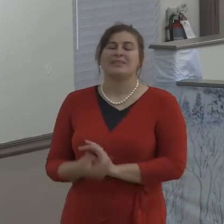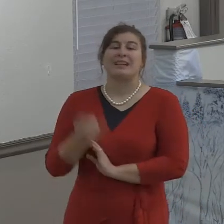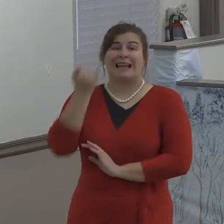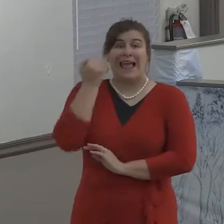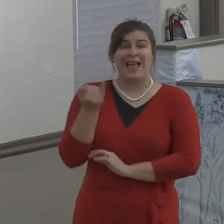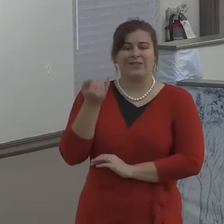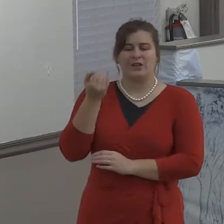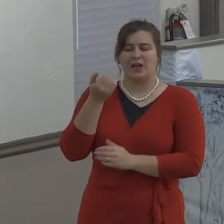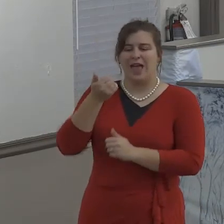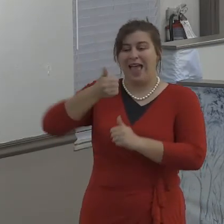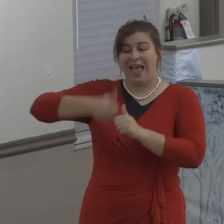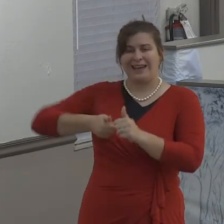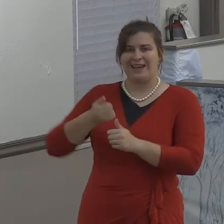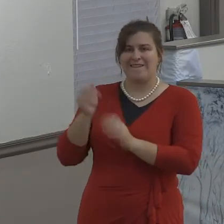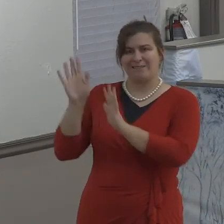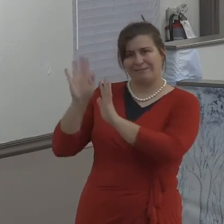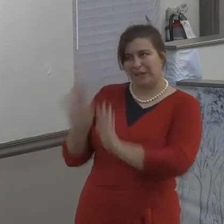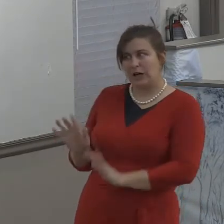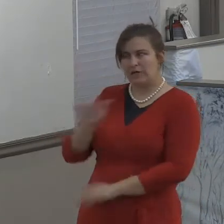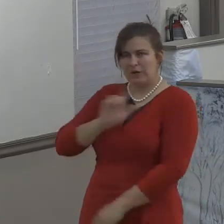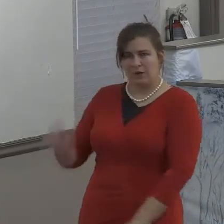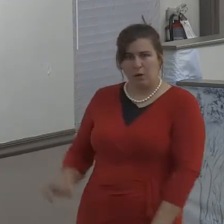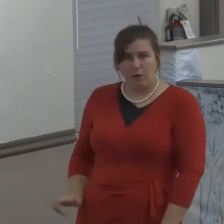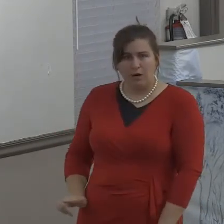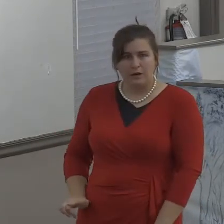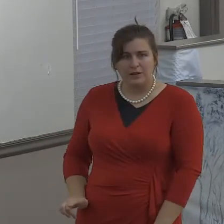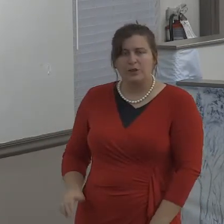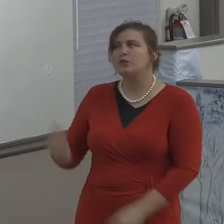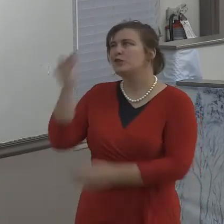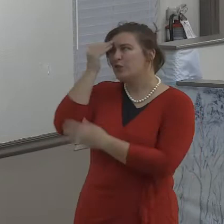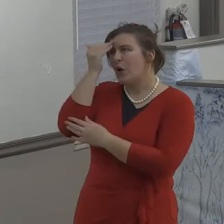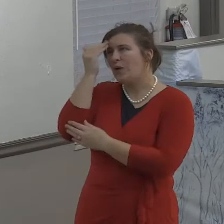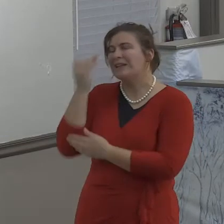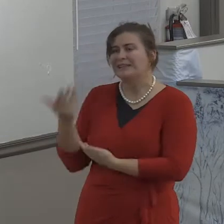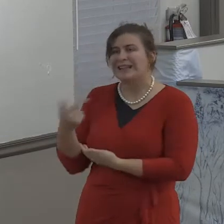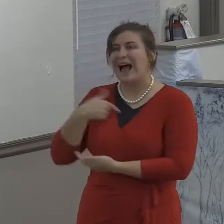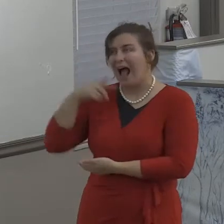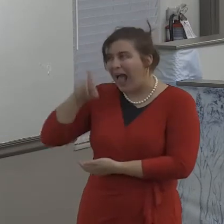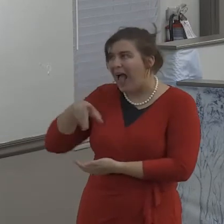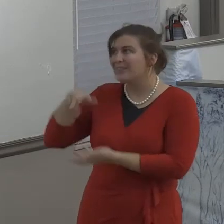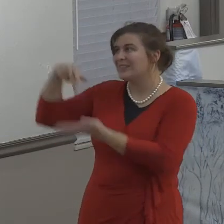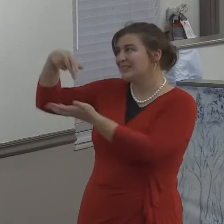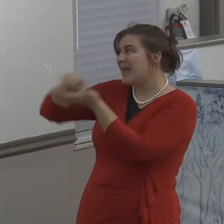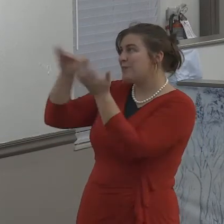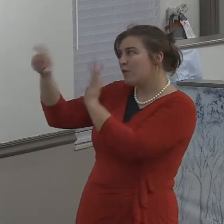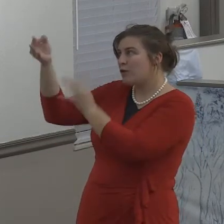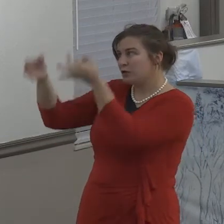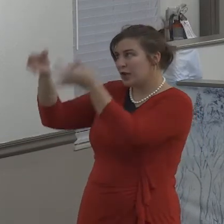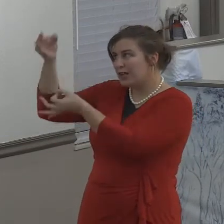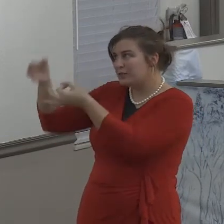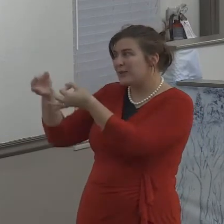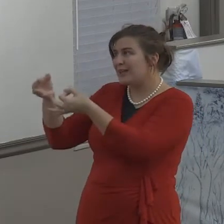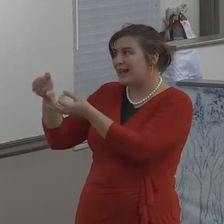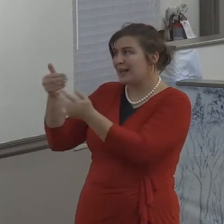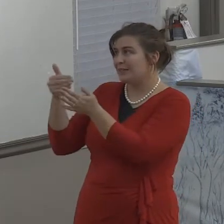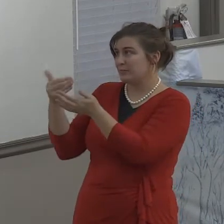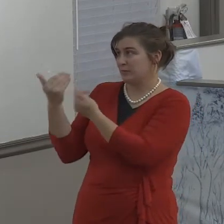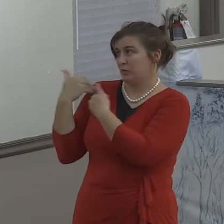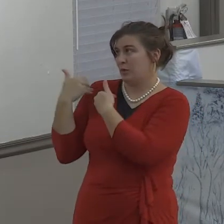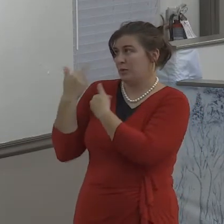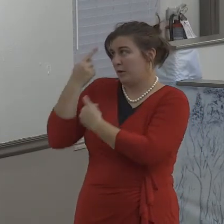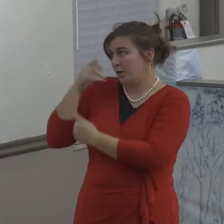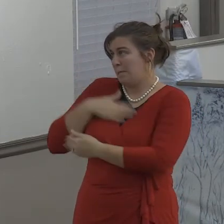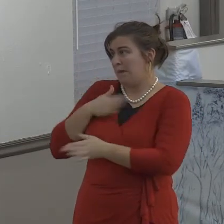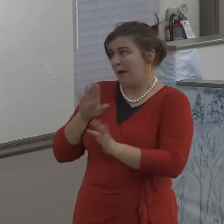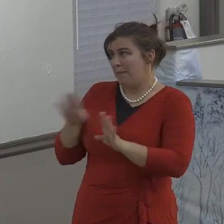question the honesty of a Christian who says, boy, I'm really looking forward to standing before Jesus. I'm looking forward to seeing